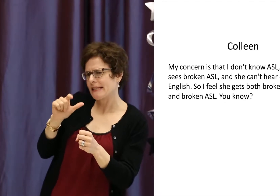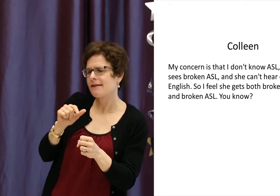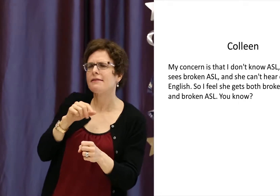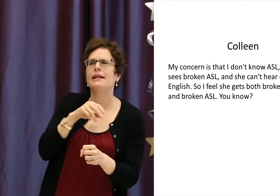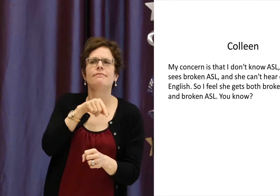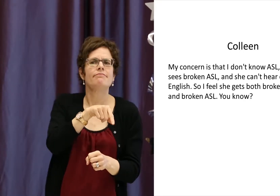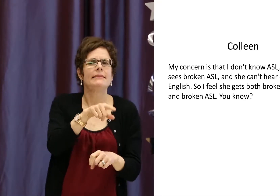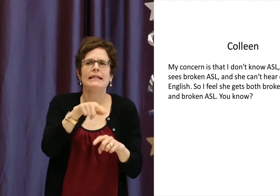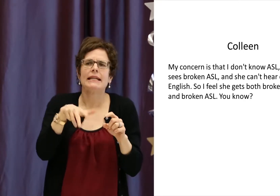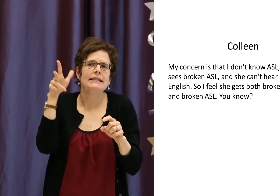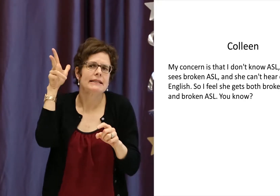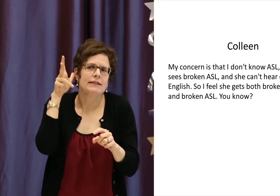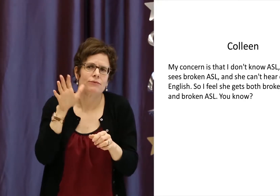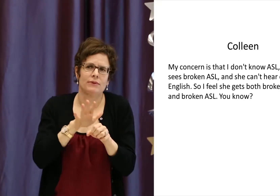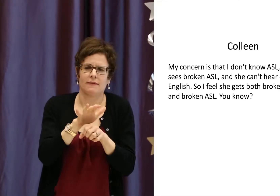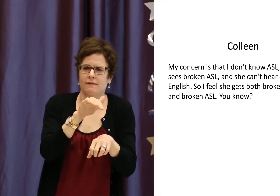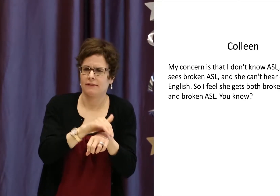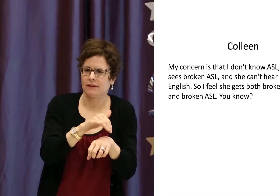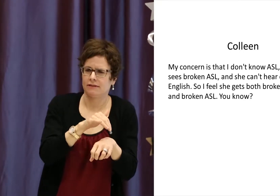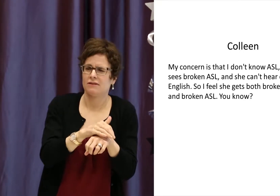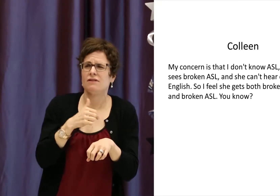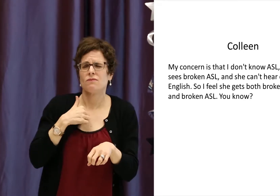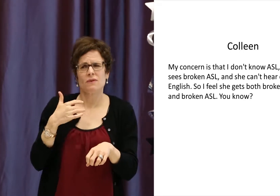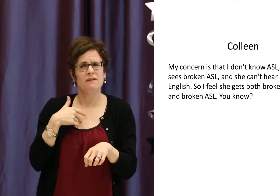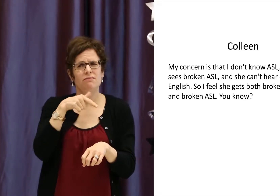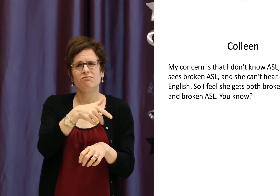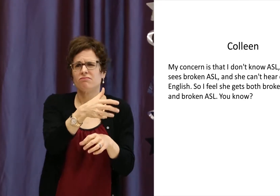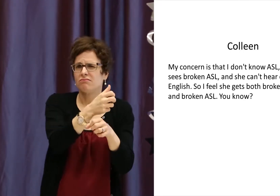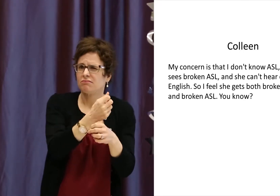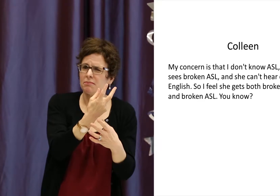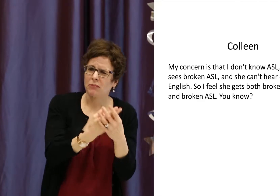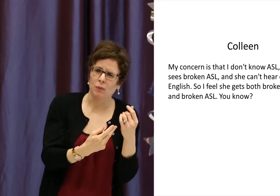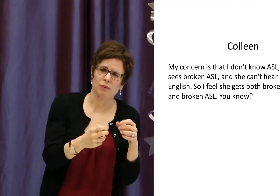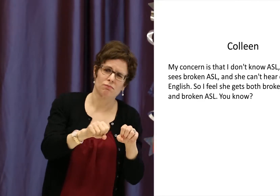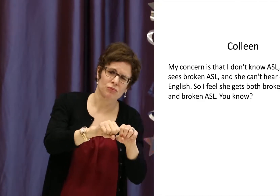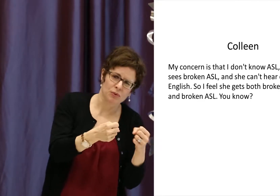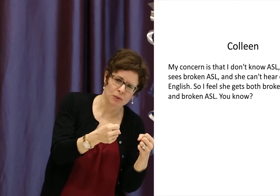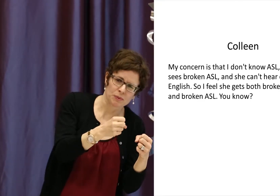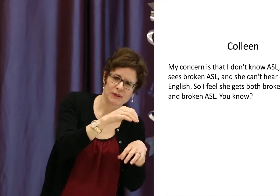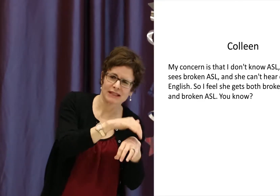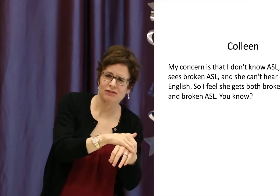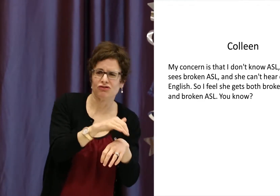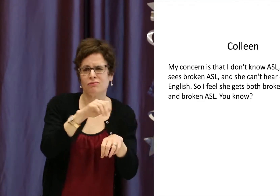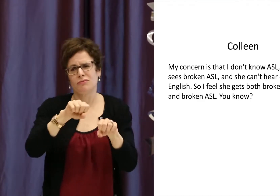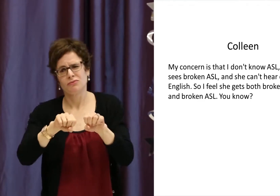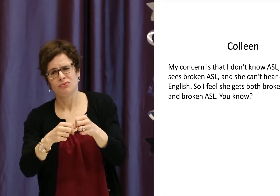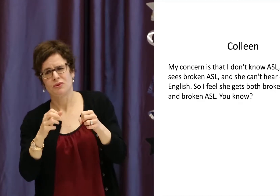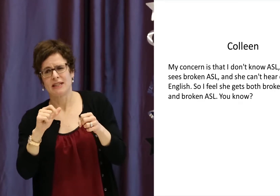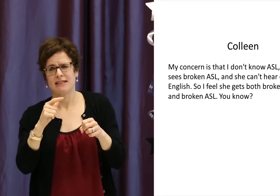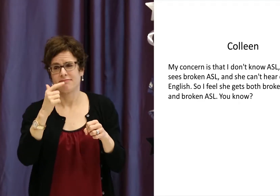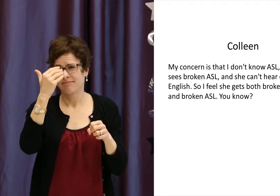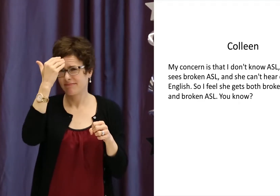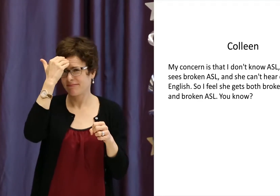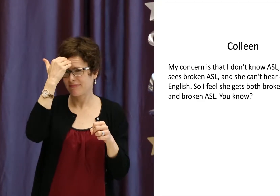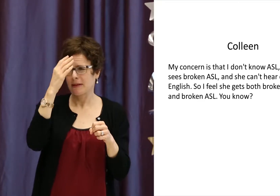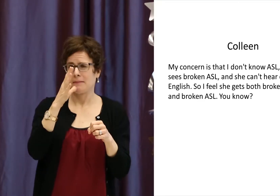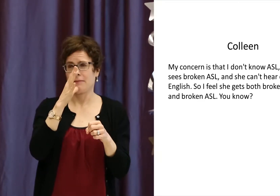My concern is that I don't know ASL myself. She, my daughter, sees broken ASL and she can't hear enough English.